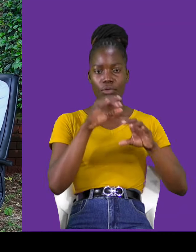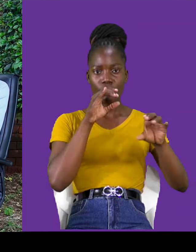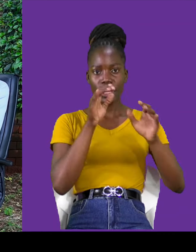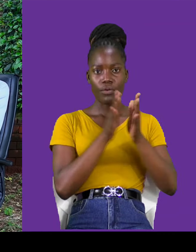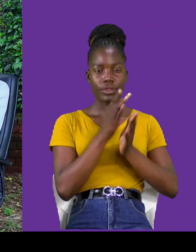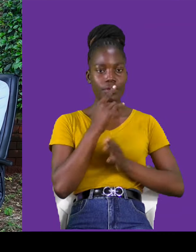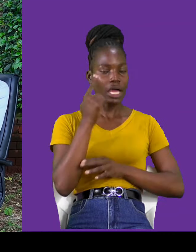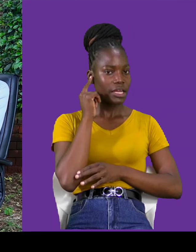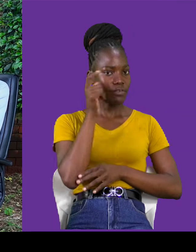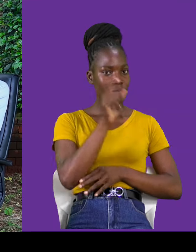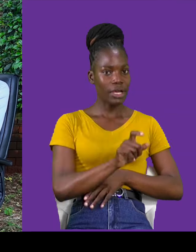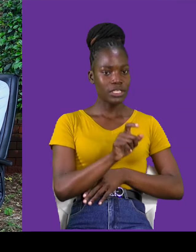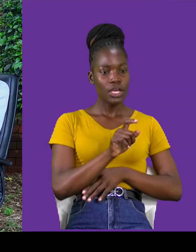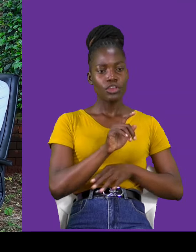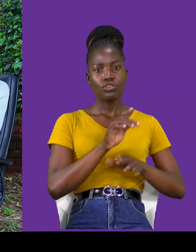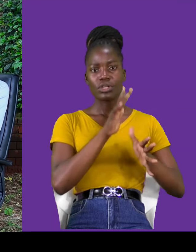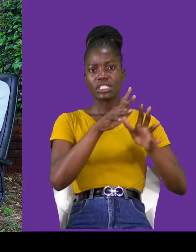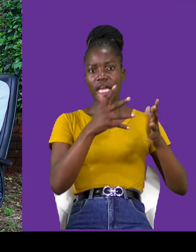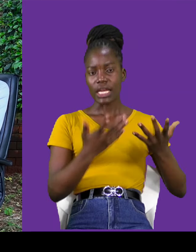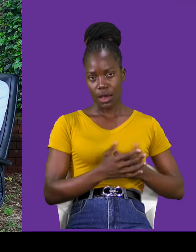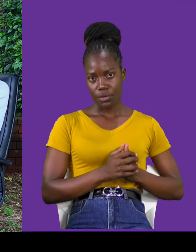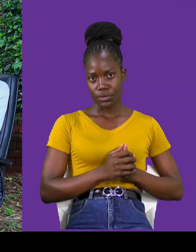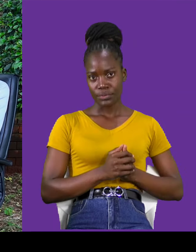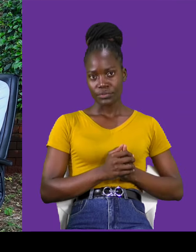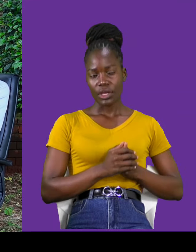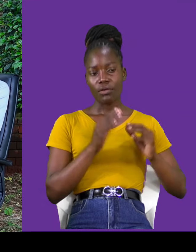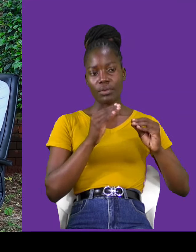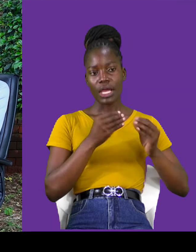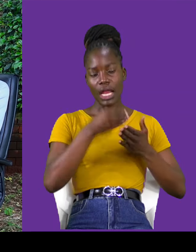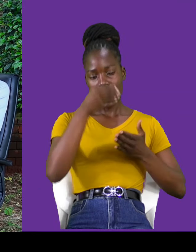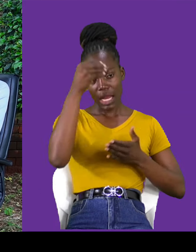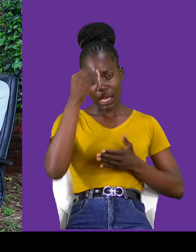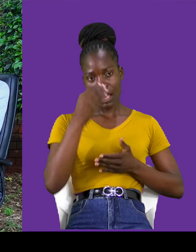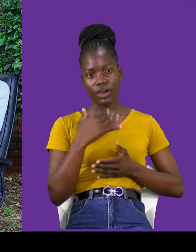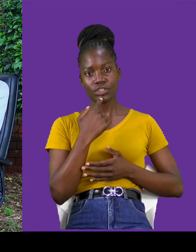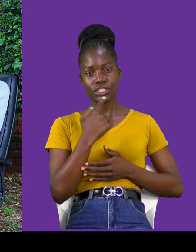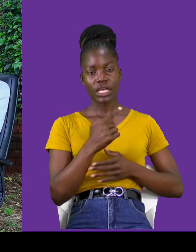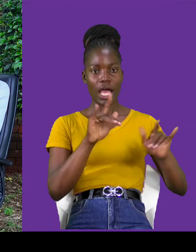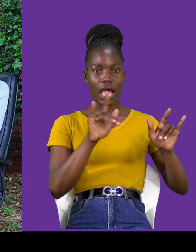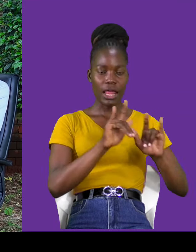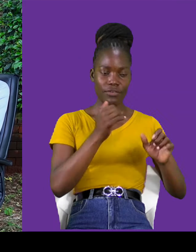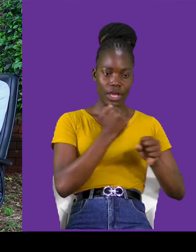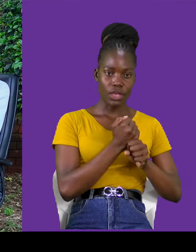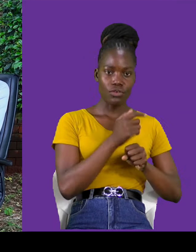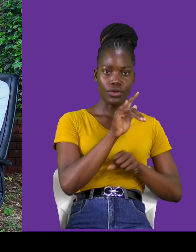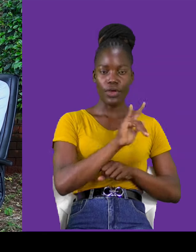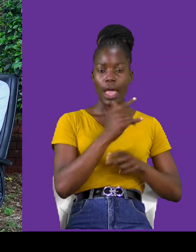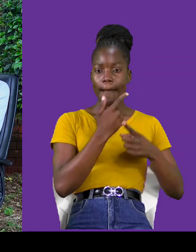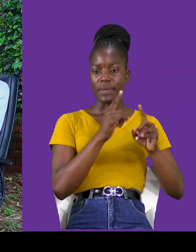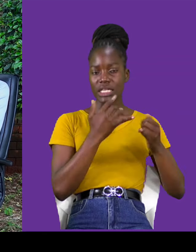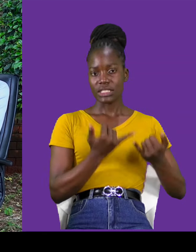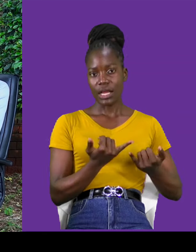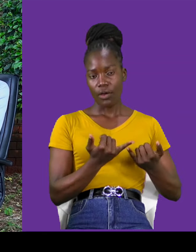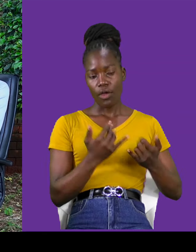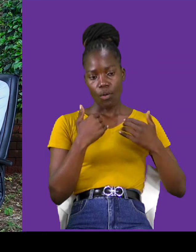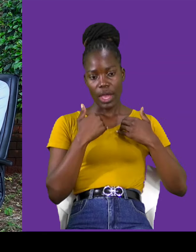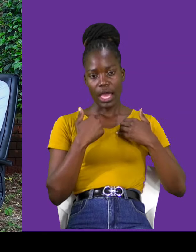how are you to sign language? Maybe, utakuo menifunza, if you want to tell him, I love you, I'm supposed to do this. But, sasa, kuna hizo wawoluga za mtaani.